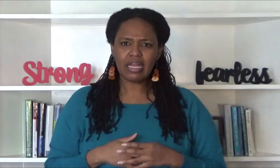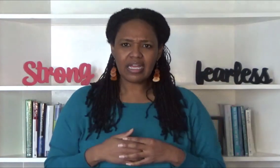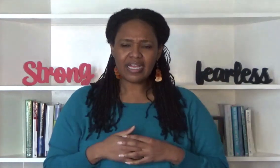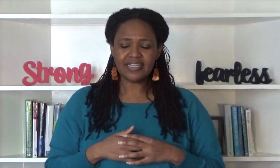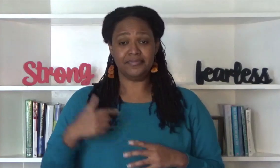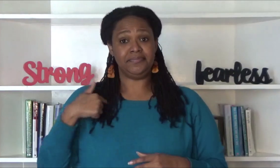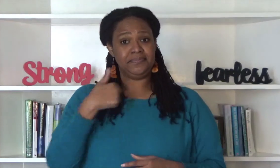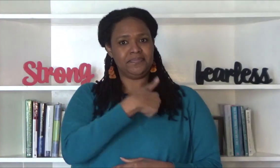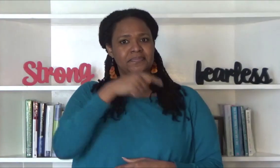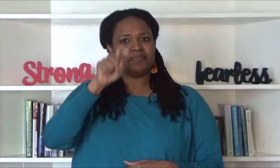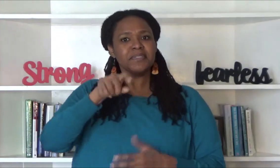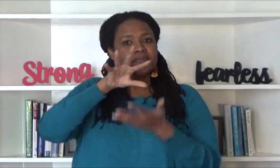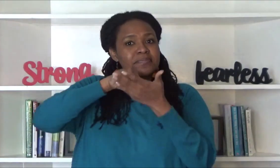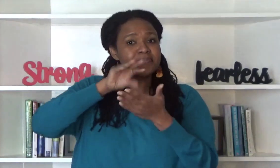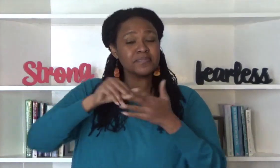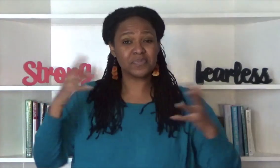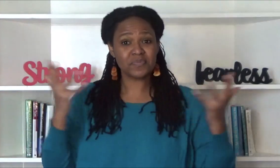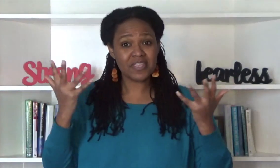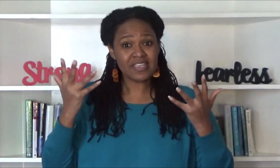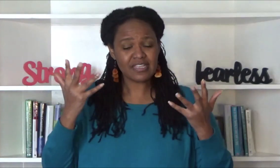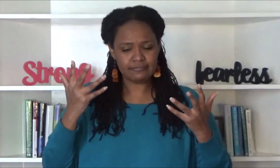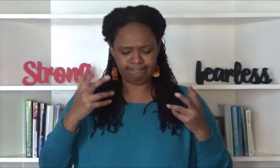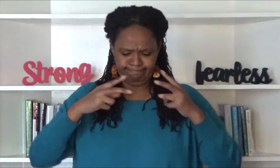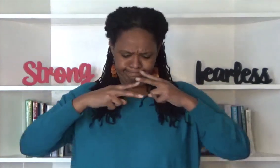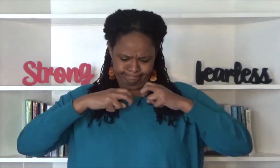we must learn to be mindful of self